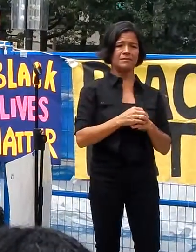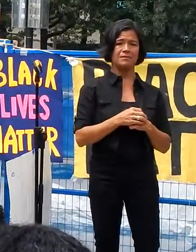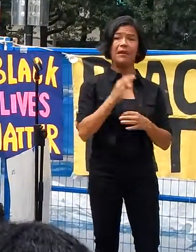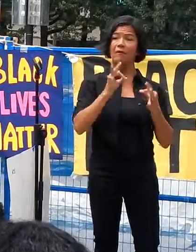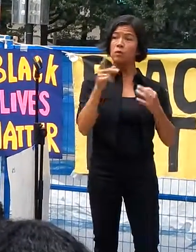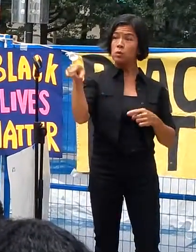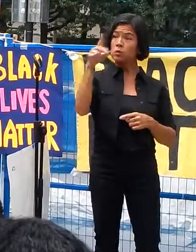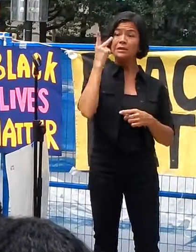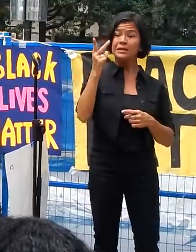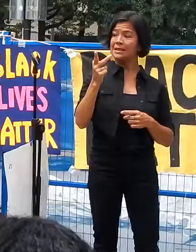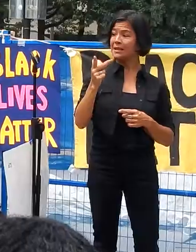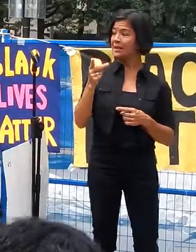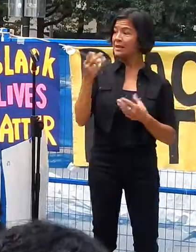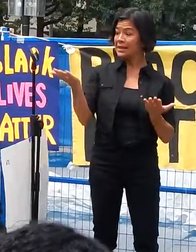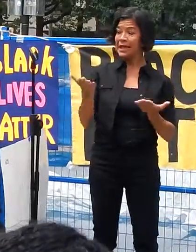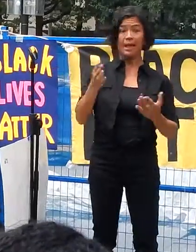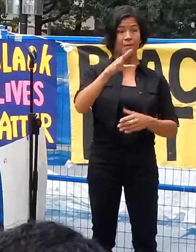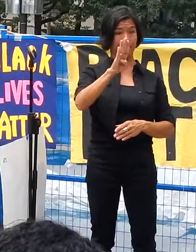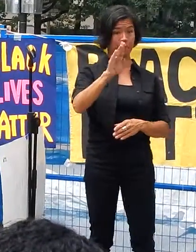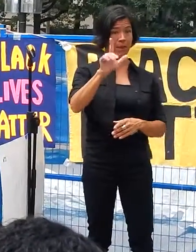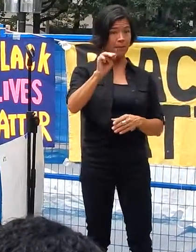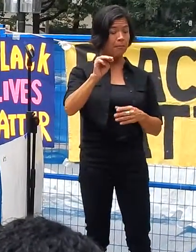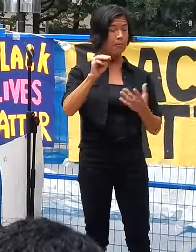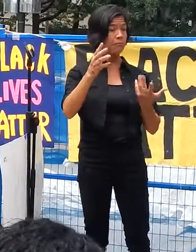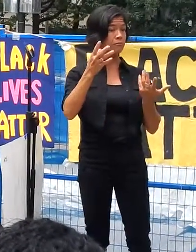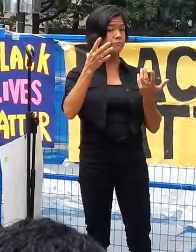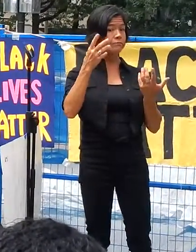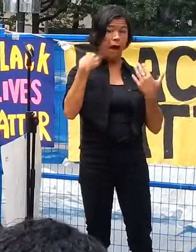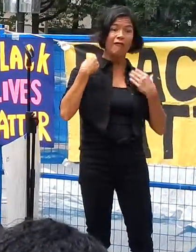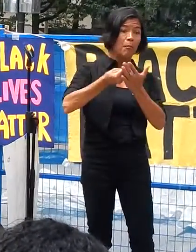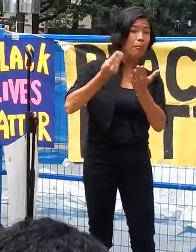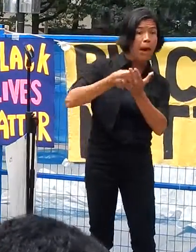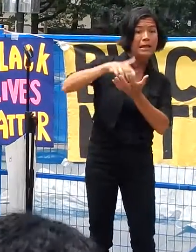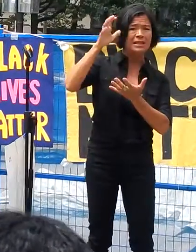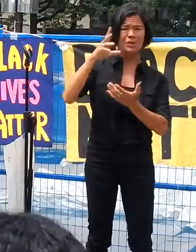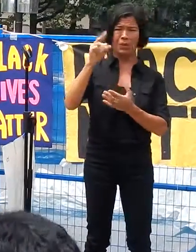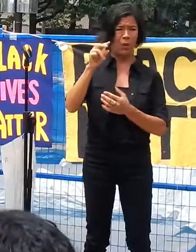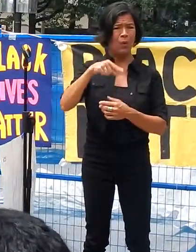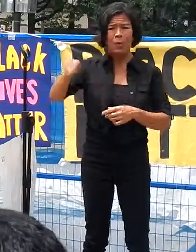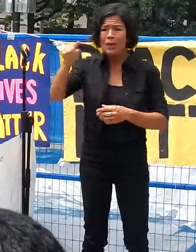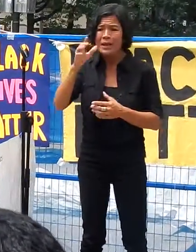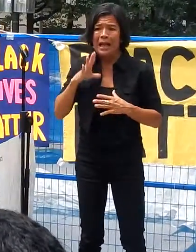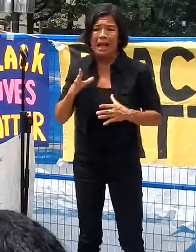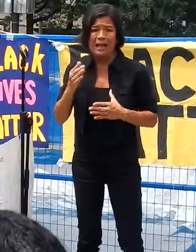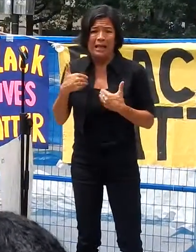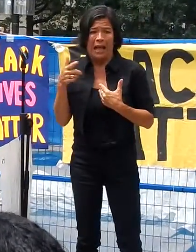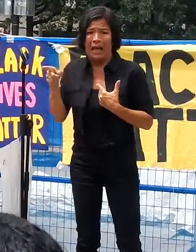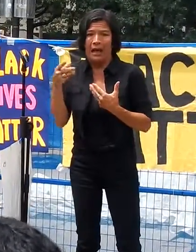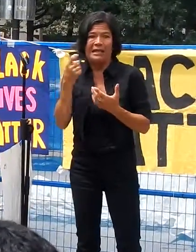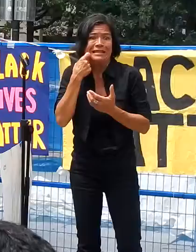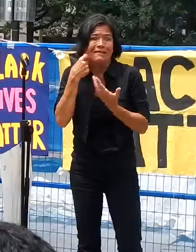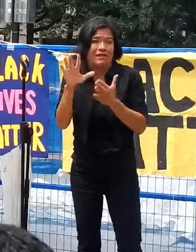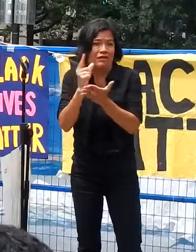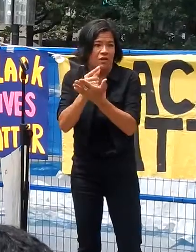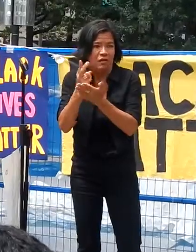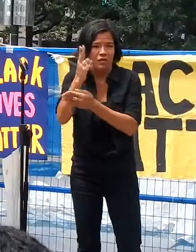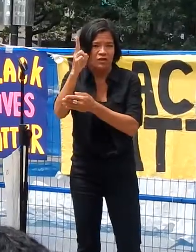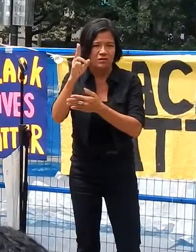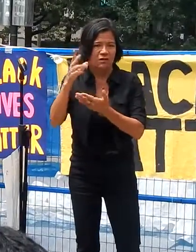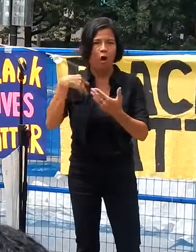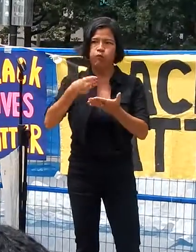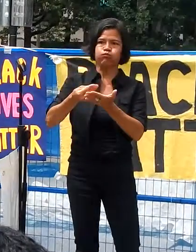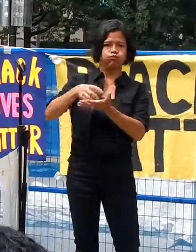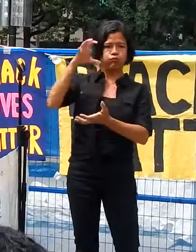something like this, they are not doing because they have money. They just came from universities. So they need your support and your prayers.